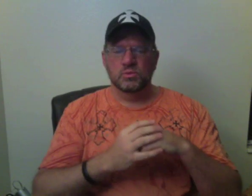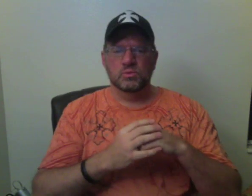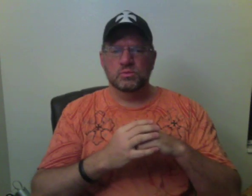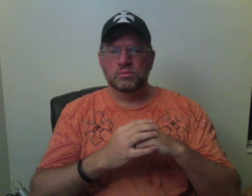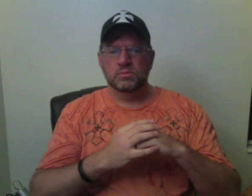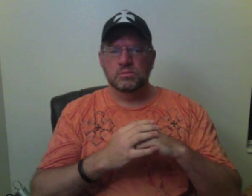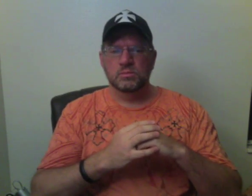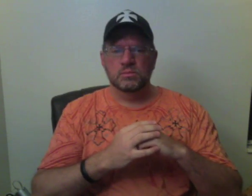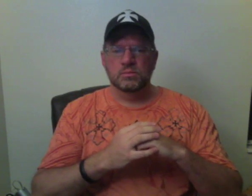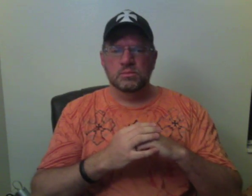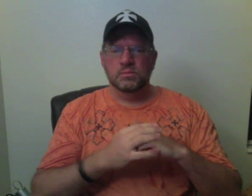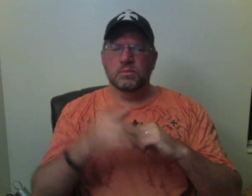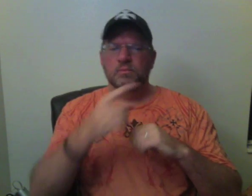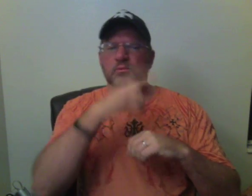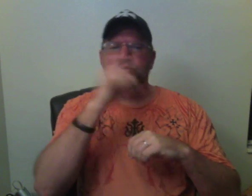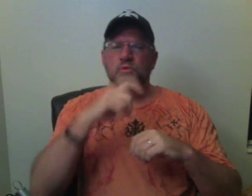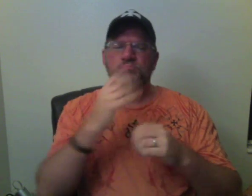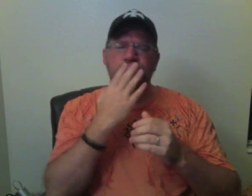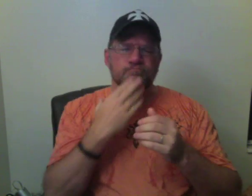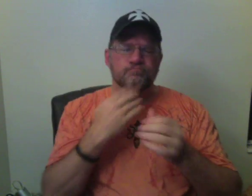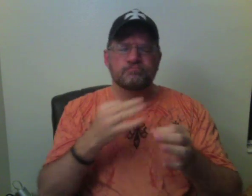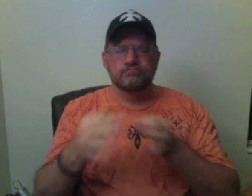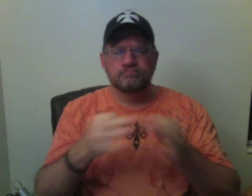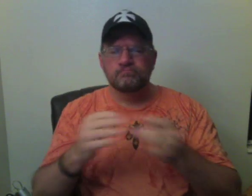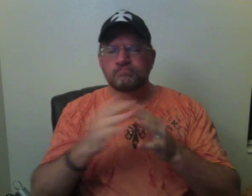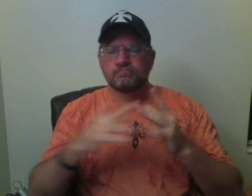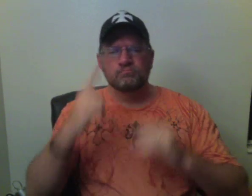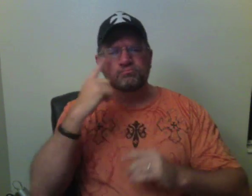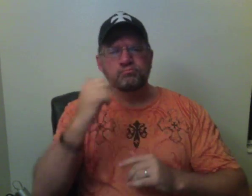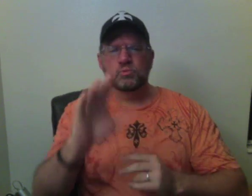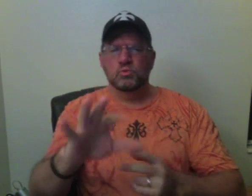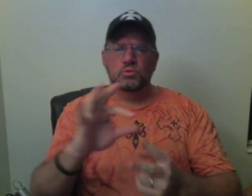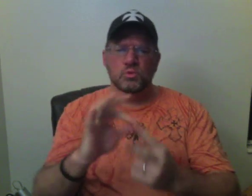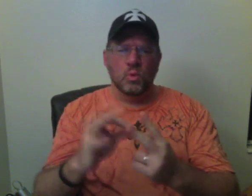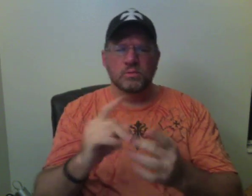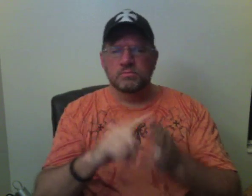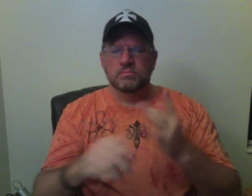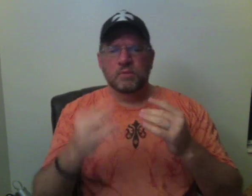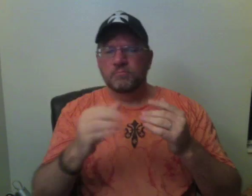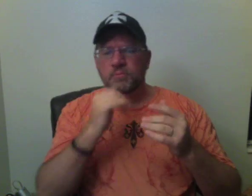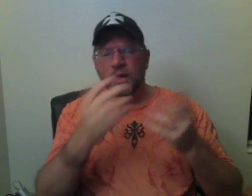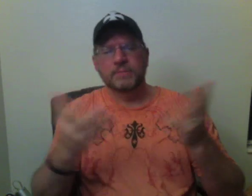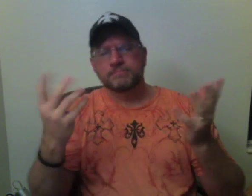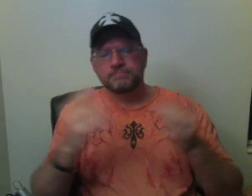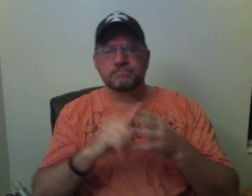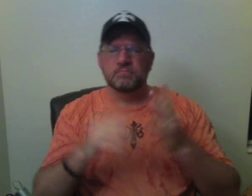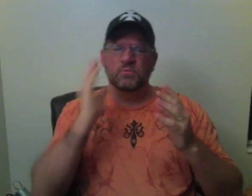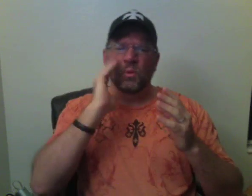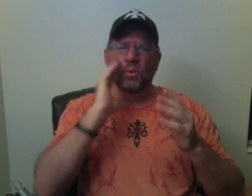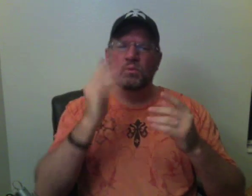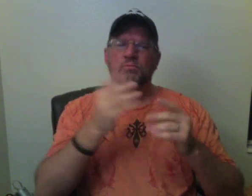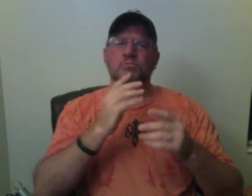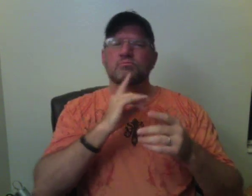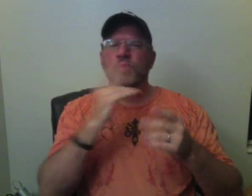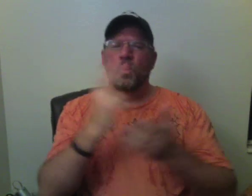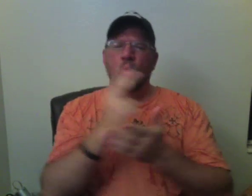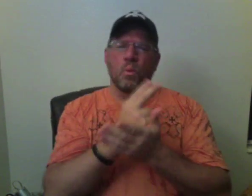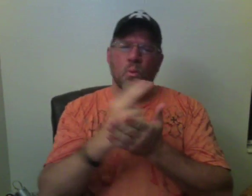I like song. like the They need to read Down to